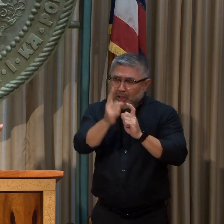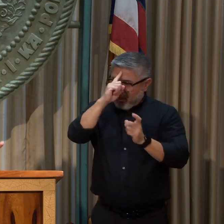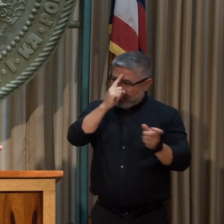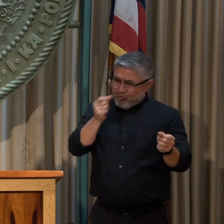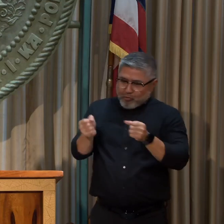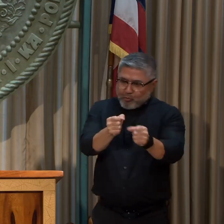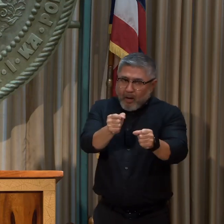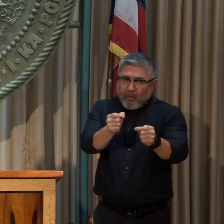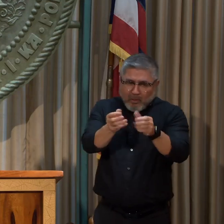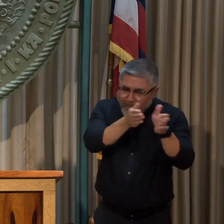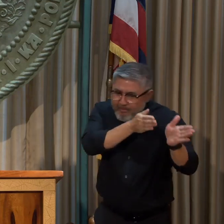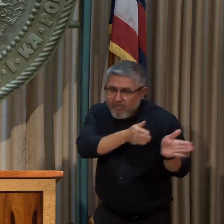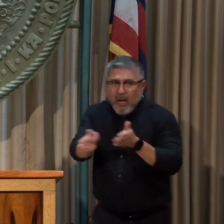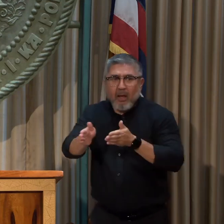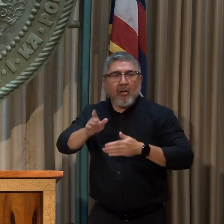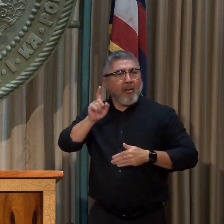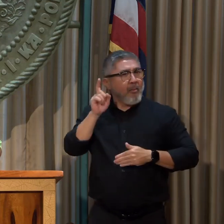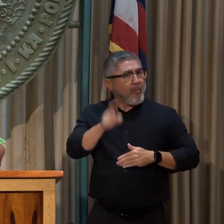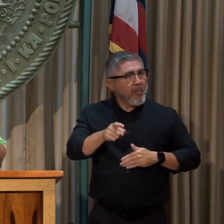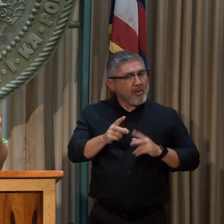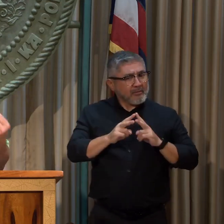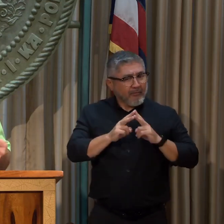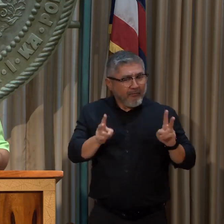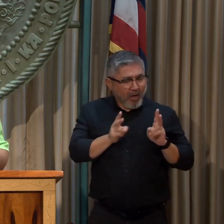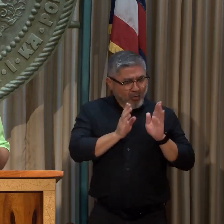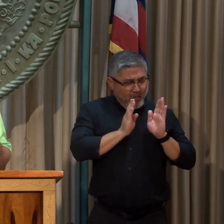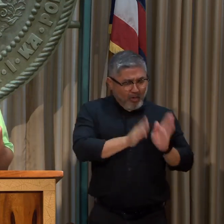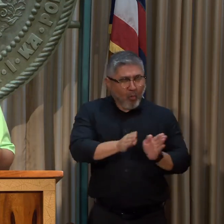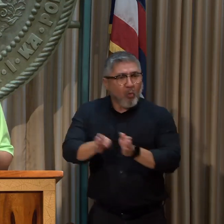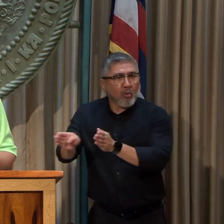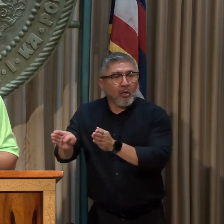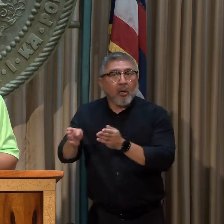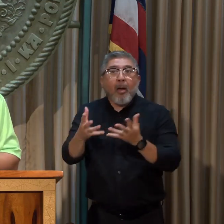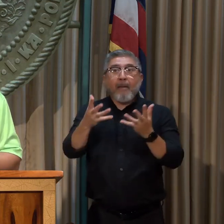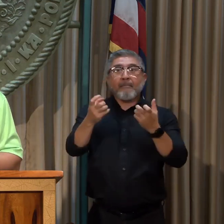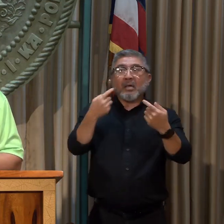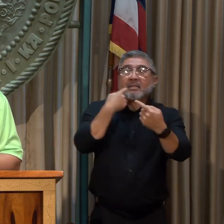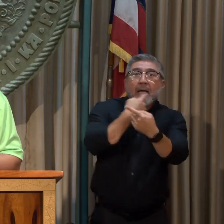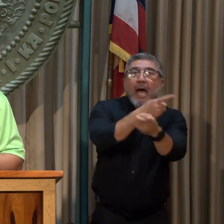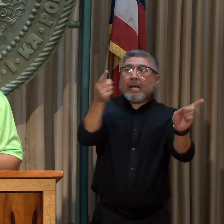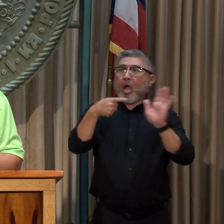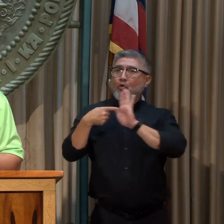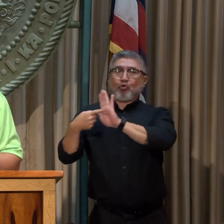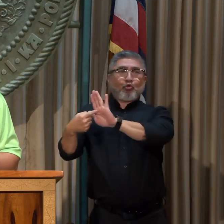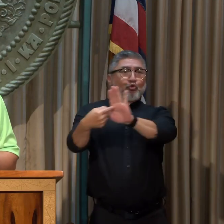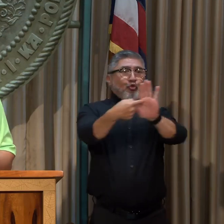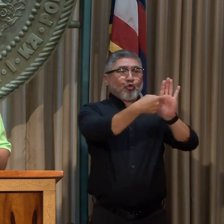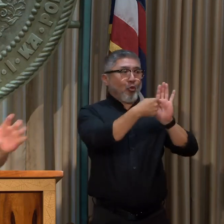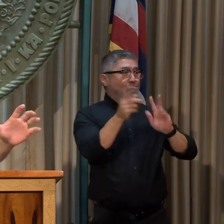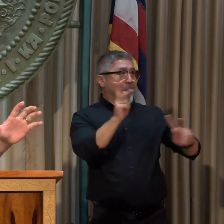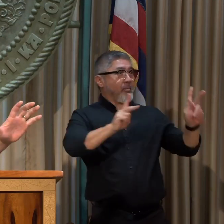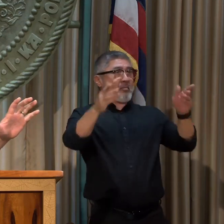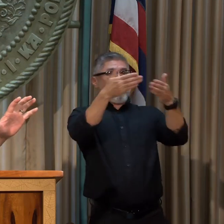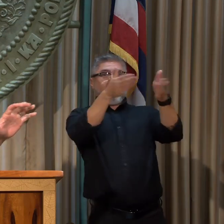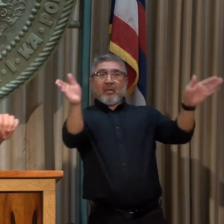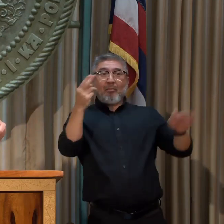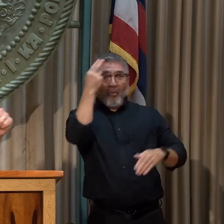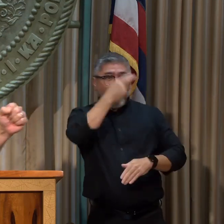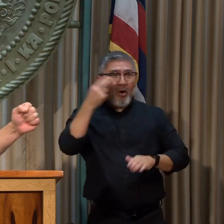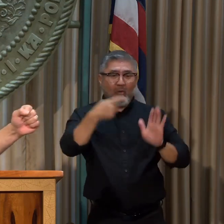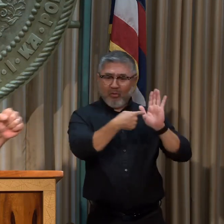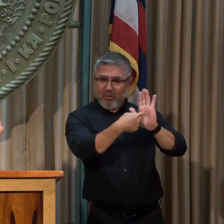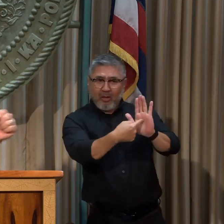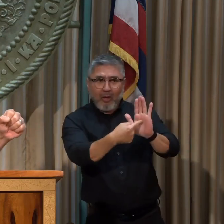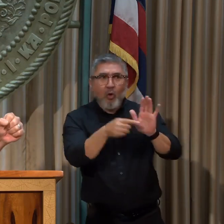organize ourselves a little bit better to ensure that we can tell that story to the public, all towards the common goal of ensuring that we can